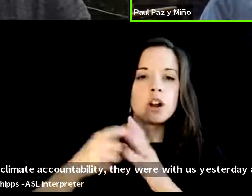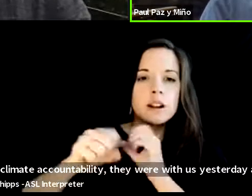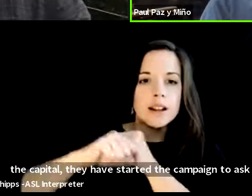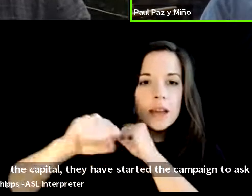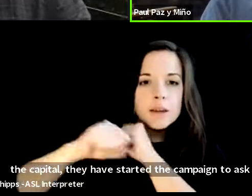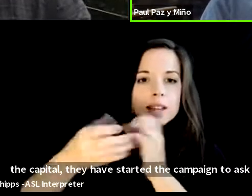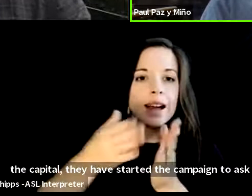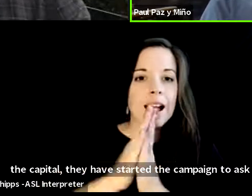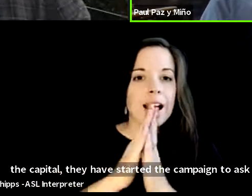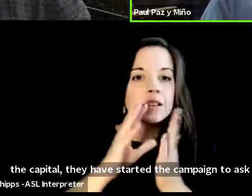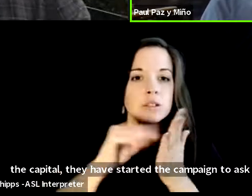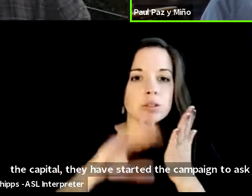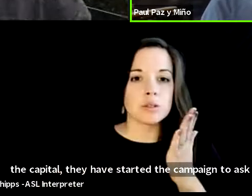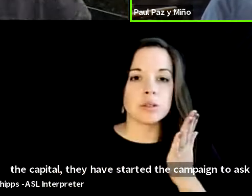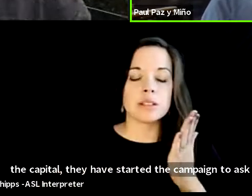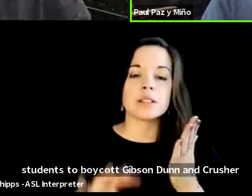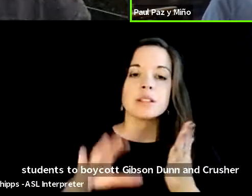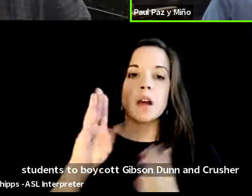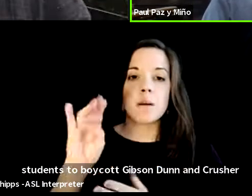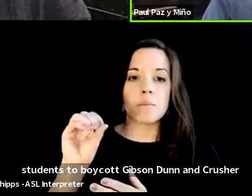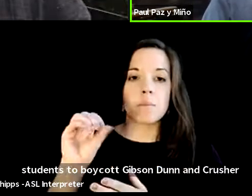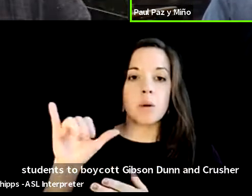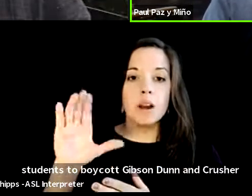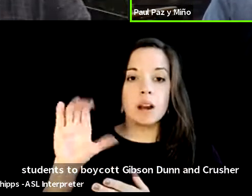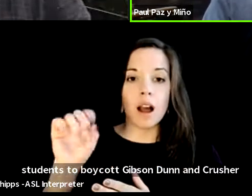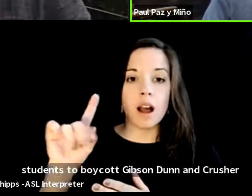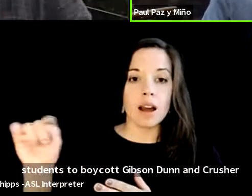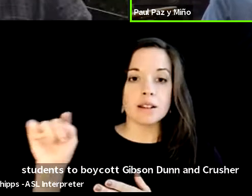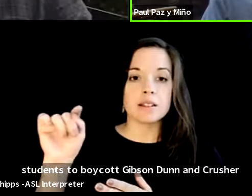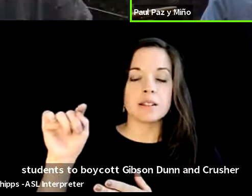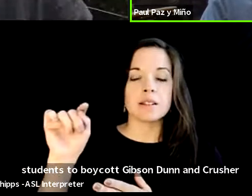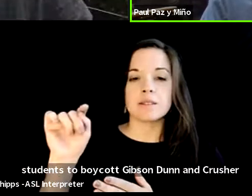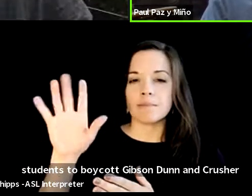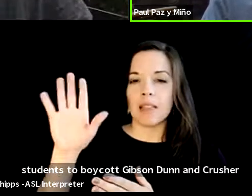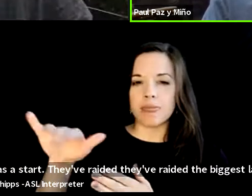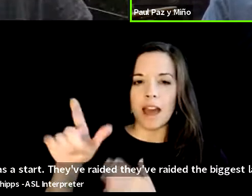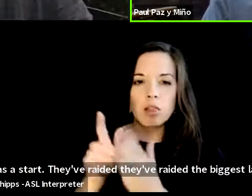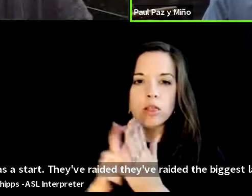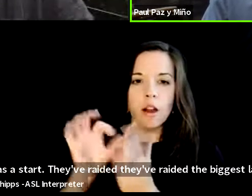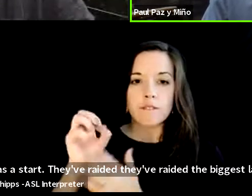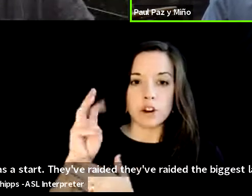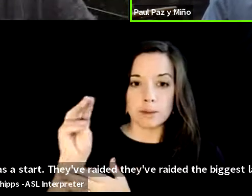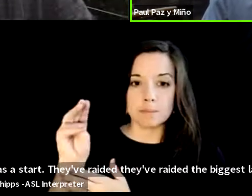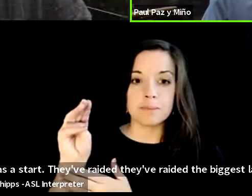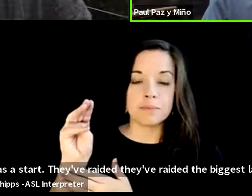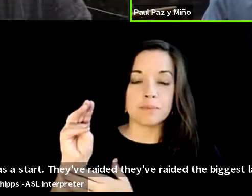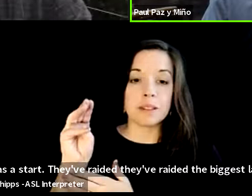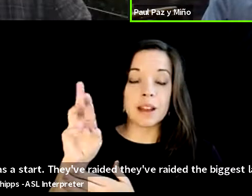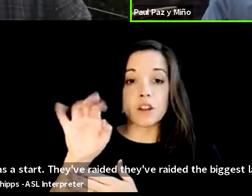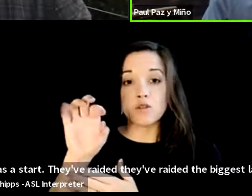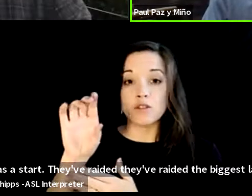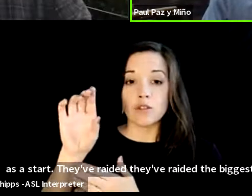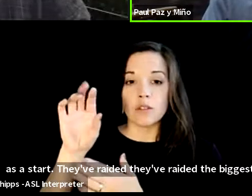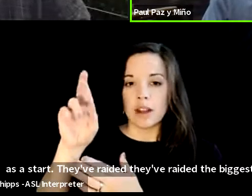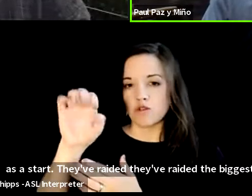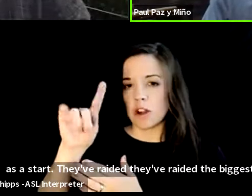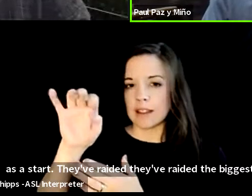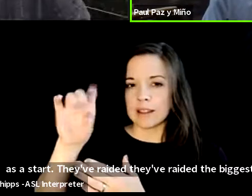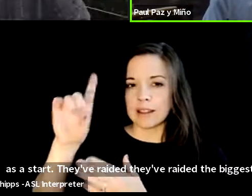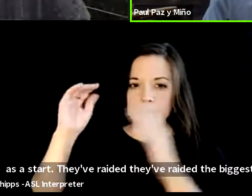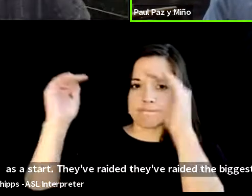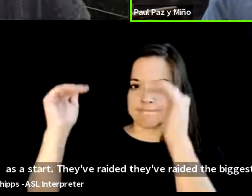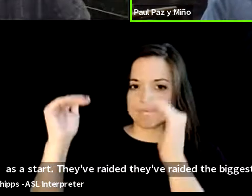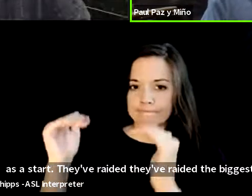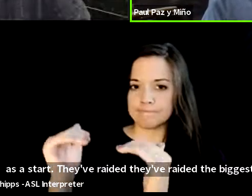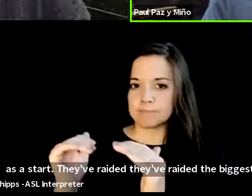boycott gibson dunn and crutcher as a start they've rated they've rated the biggest law firms on how they are with respect to climate